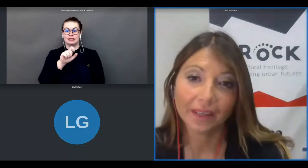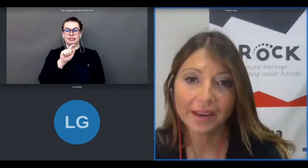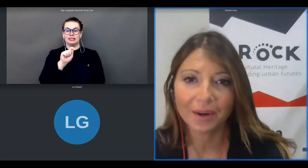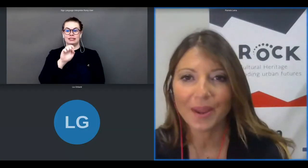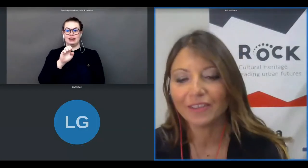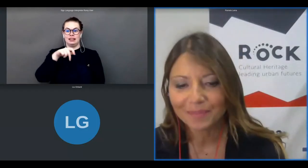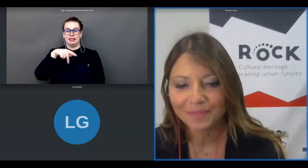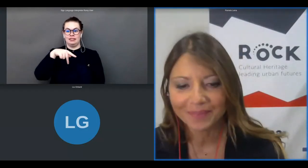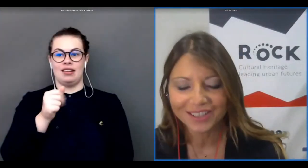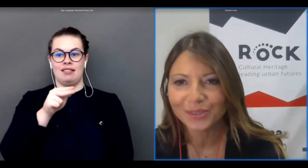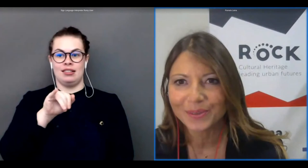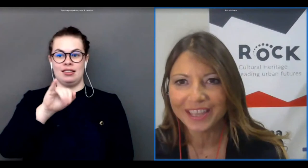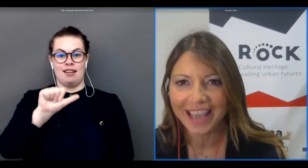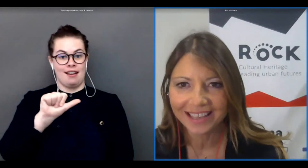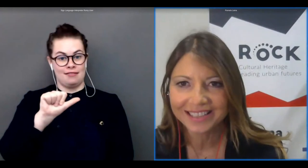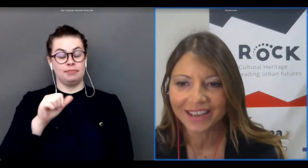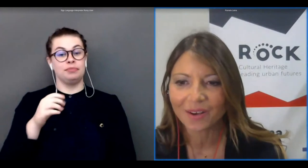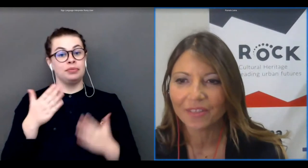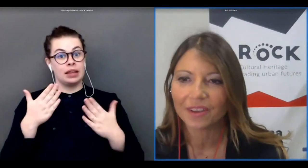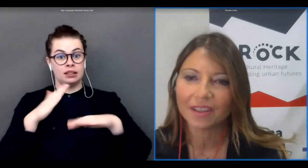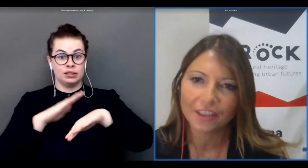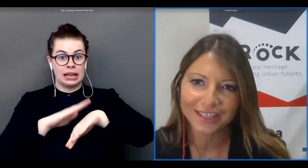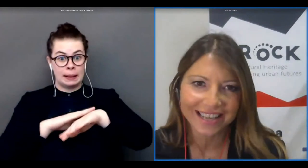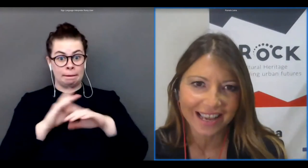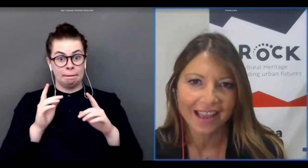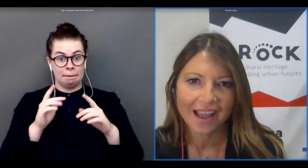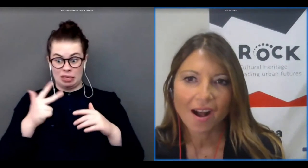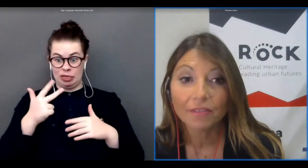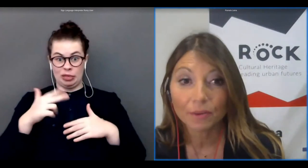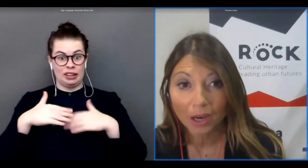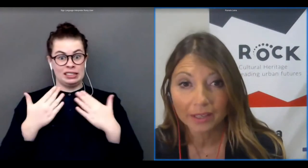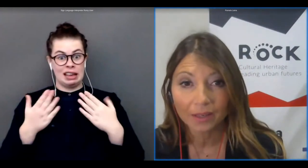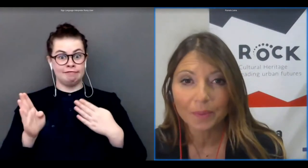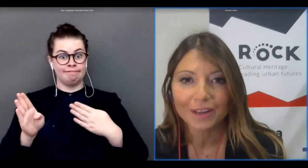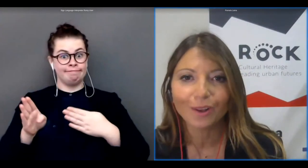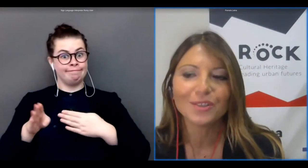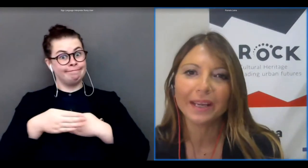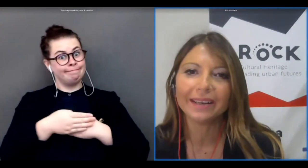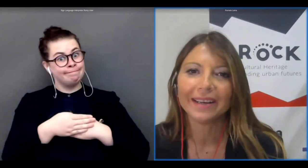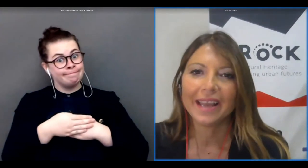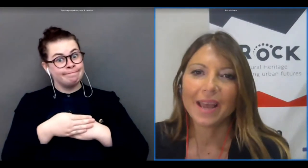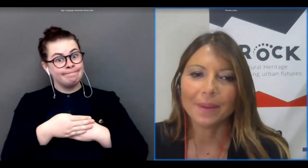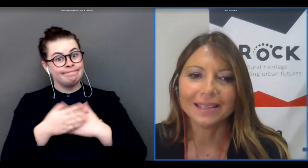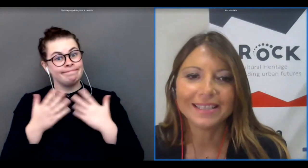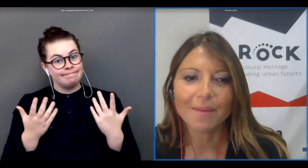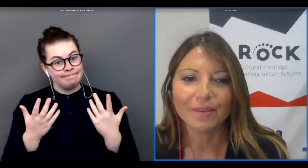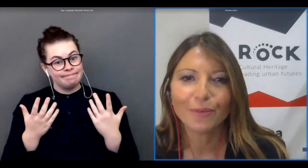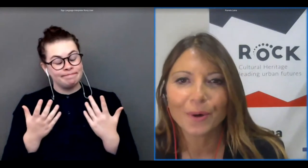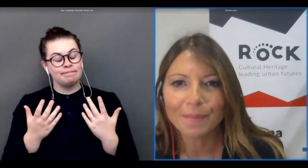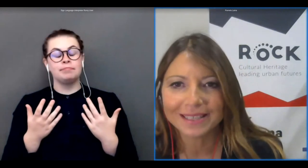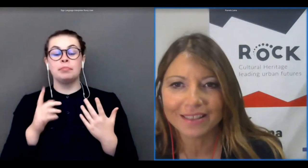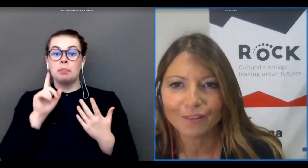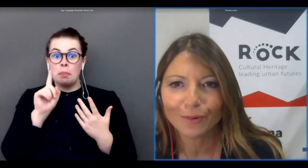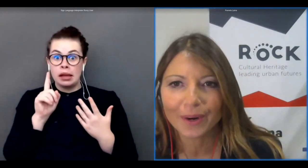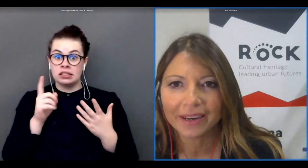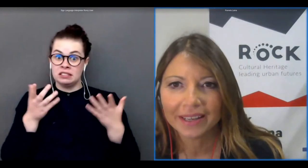here we have come uh to the end of the the third day of the rock open knowledge week but uh